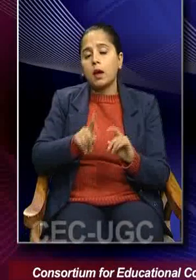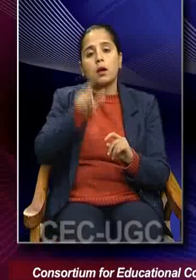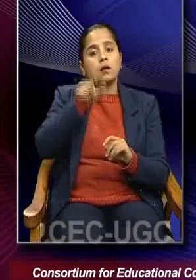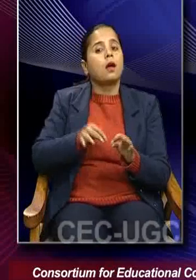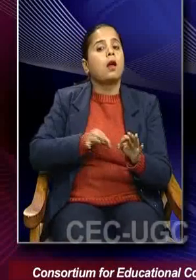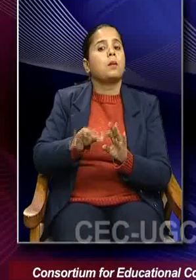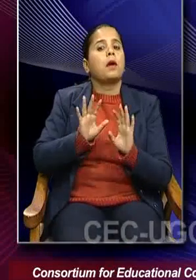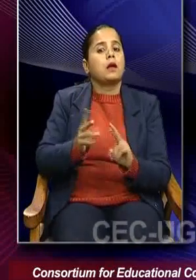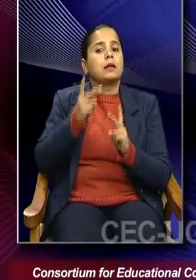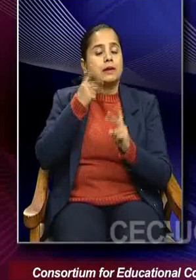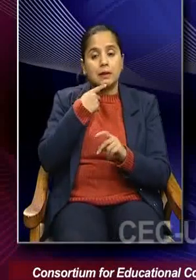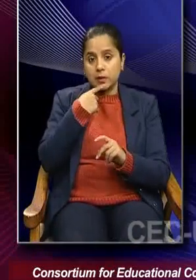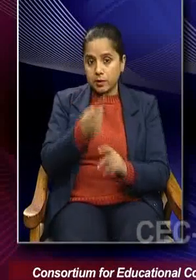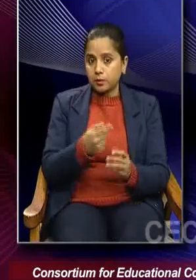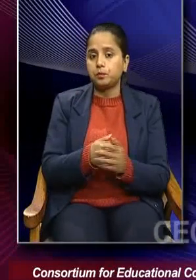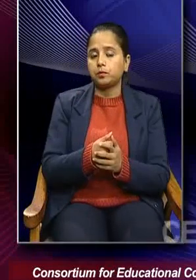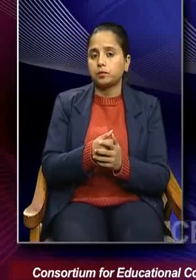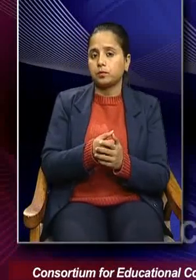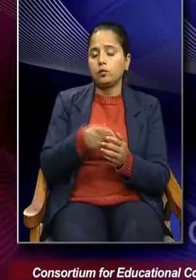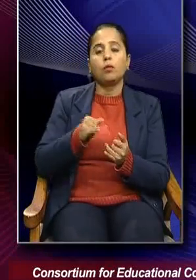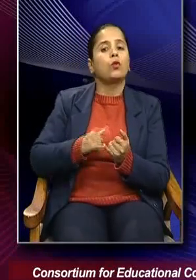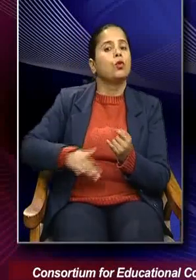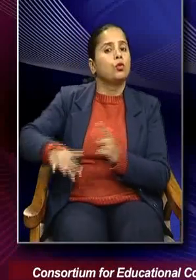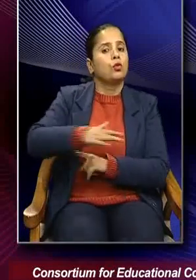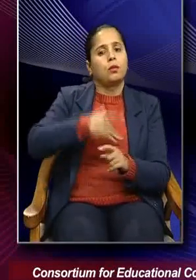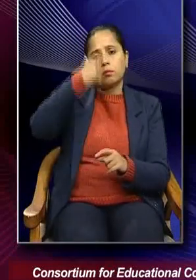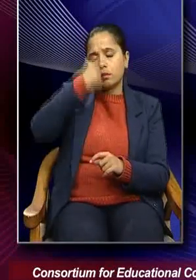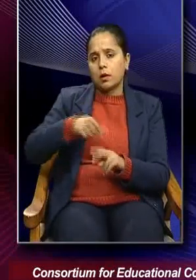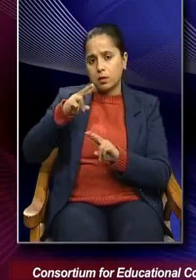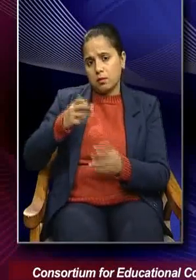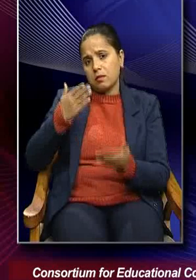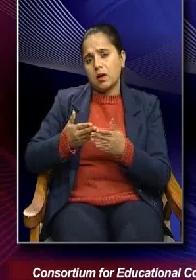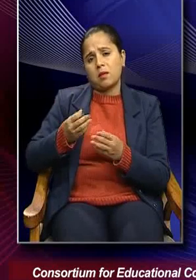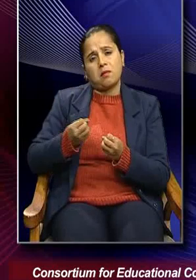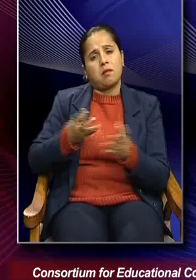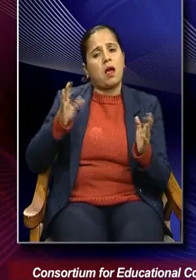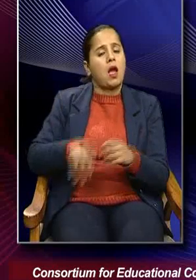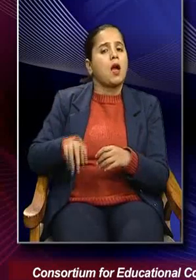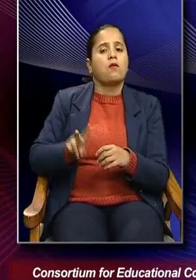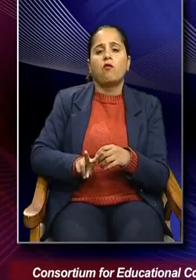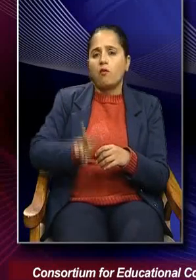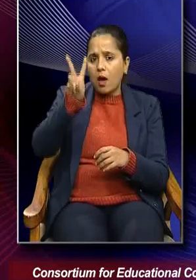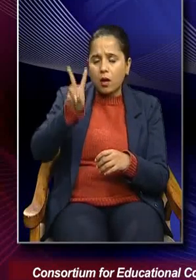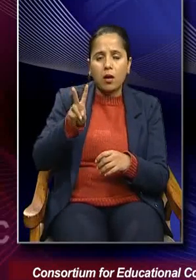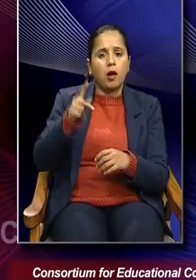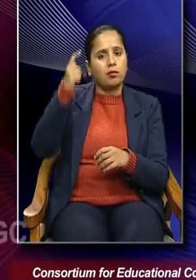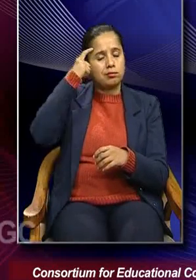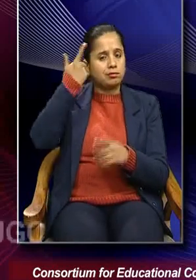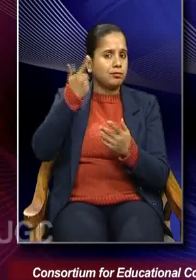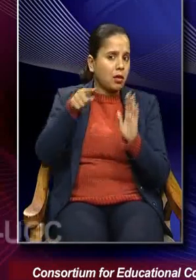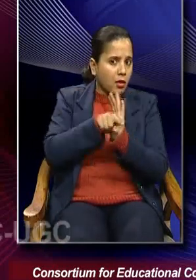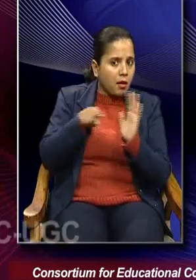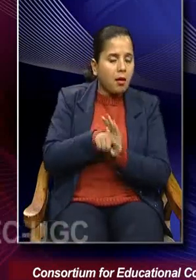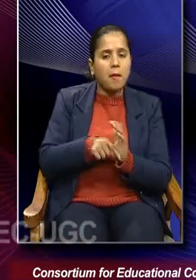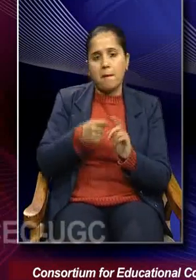categorically saying that sociologist might have several values, prejudices and